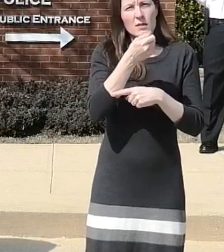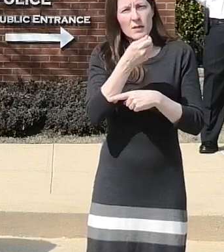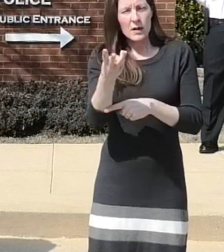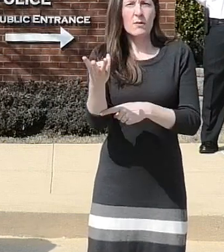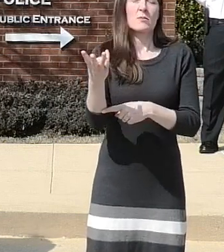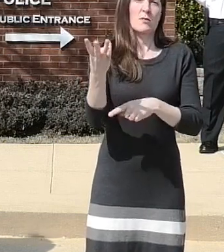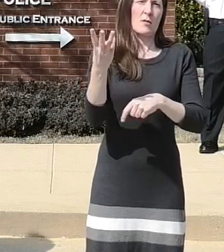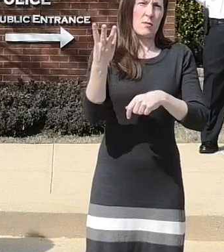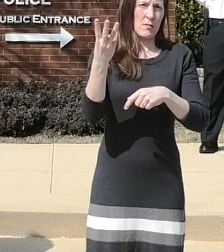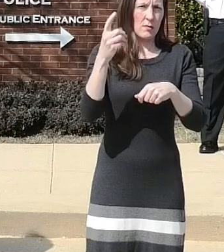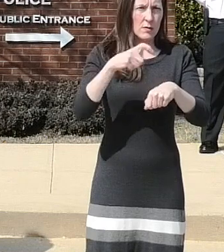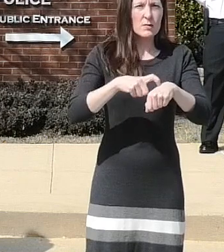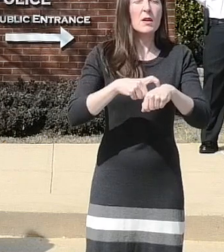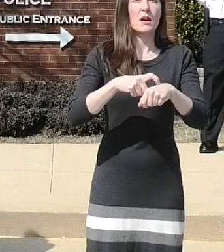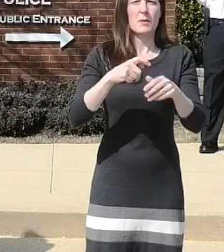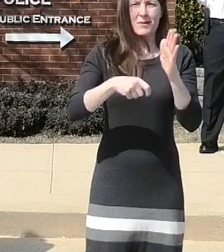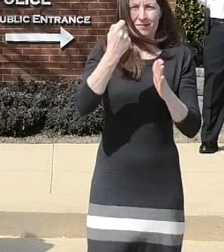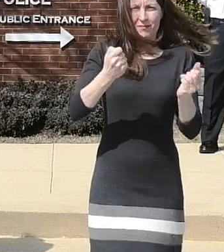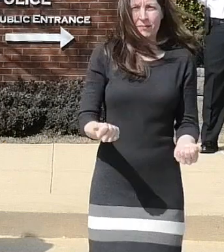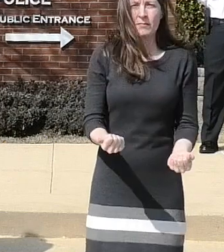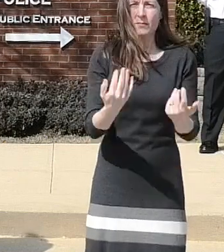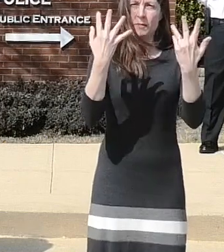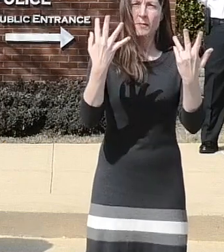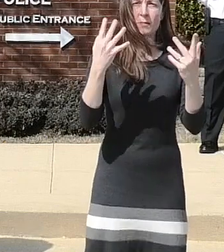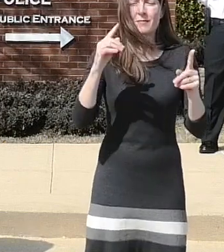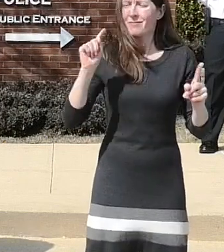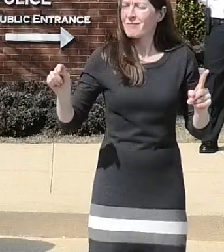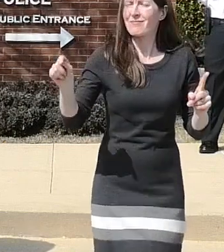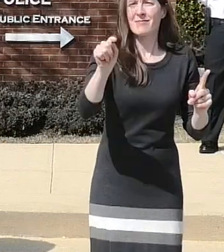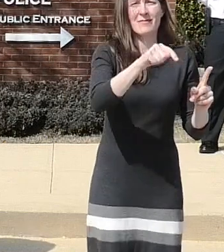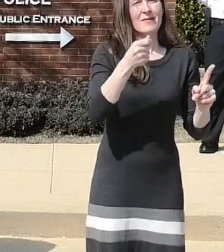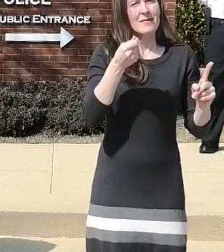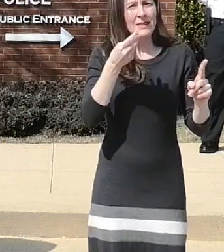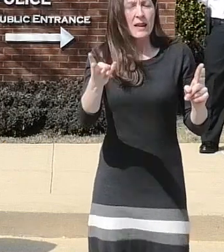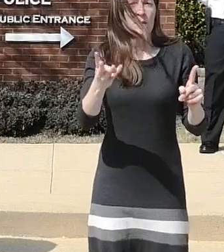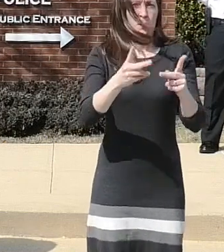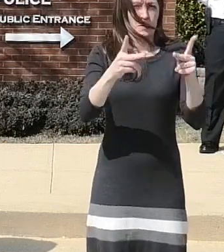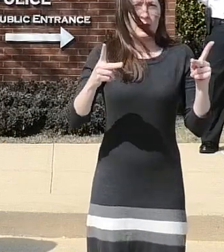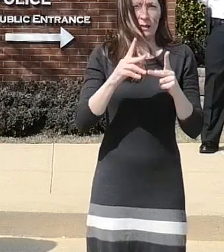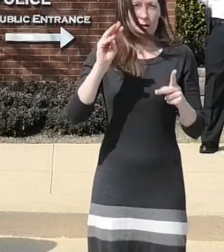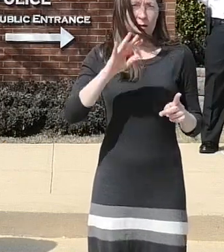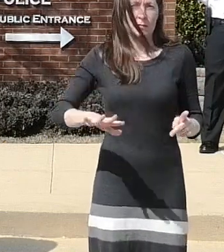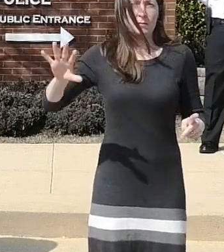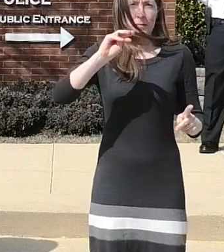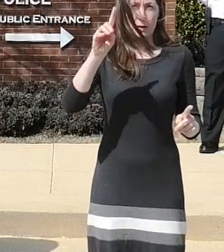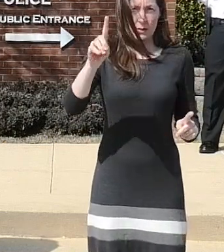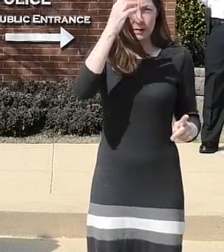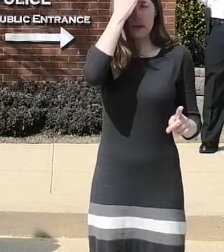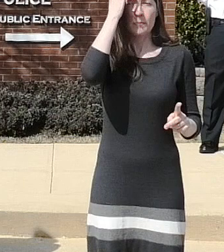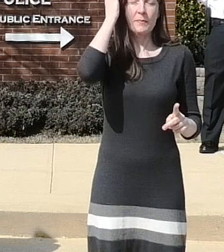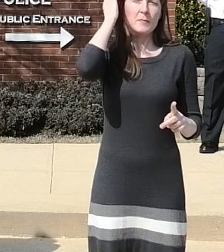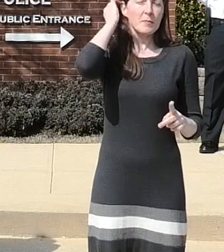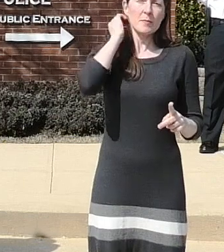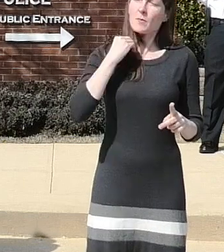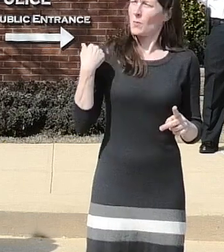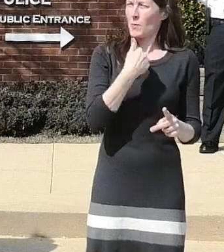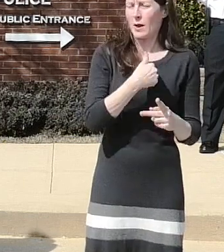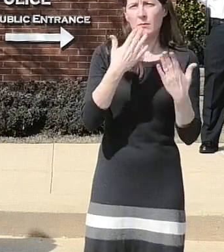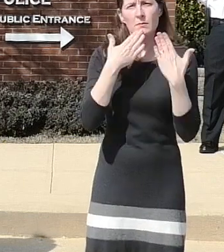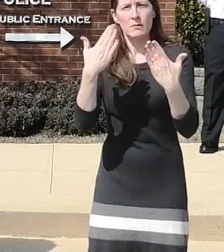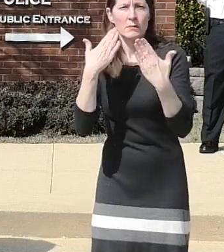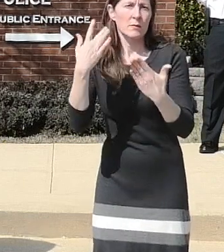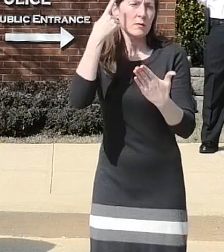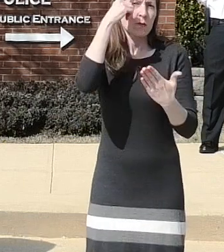set across multiple jurisdictions in maryland we're incredibly grateful to the many county